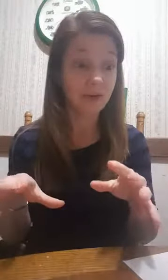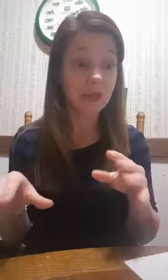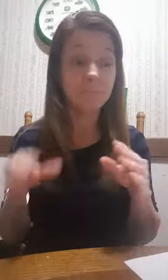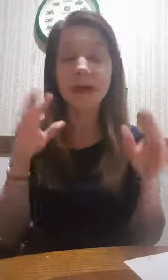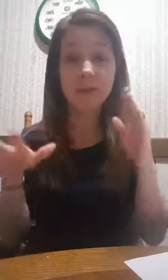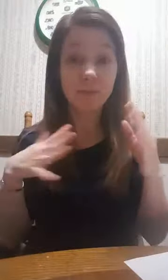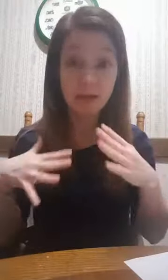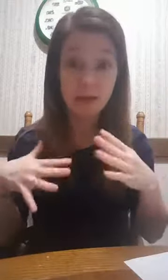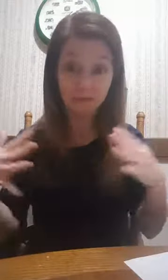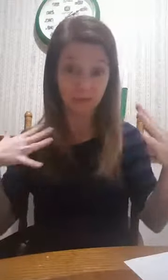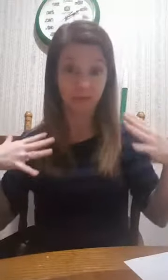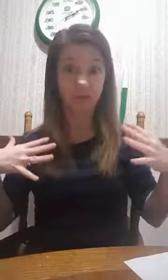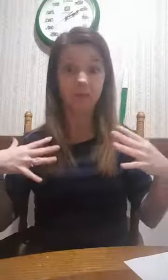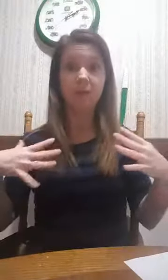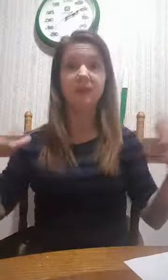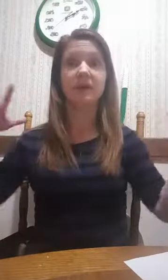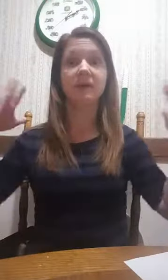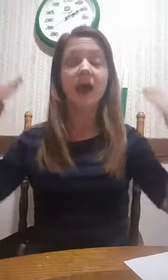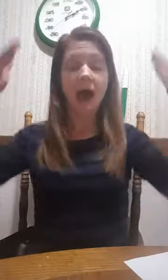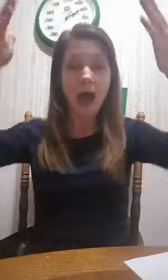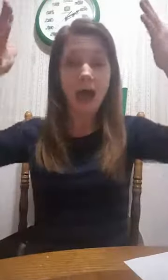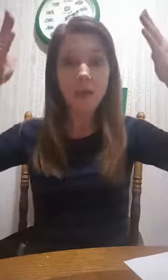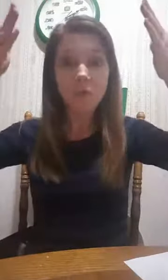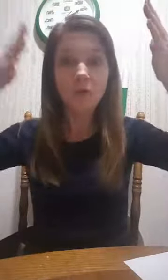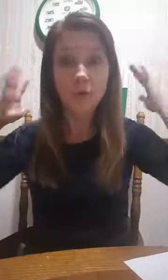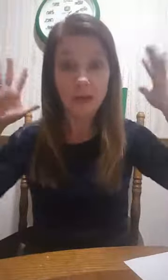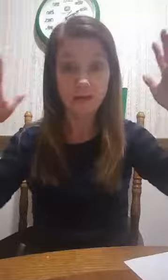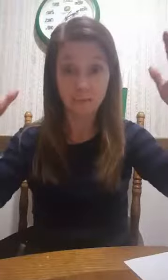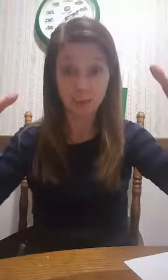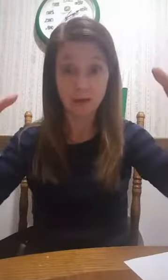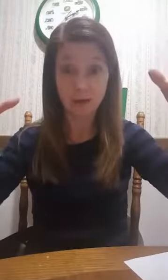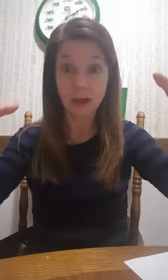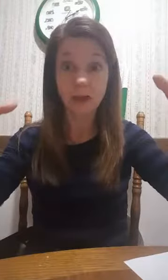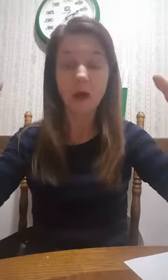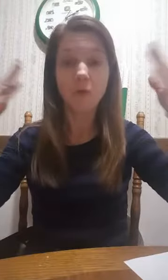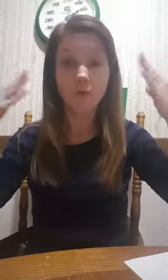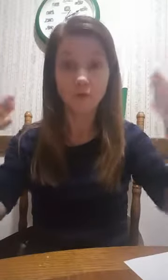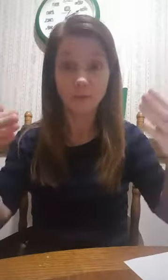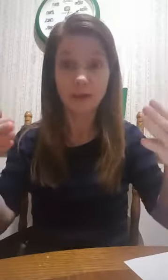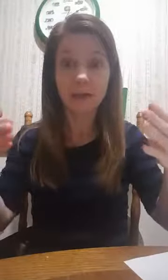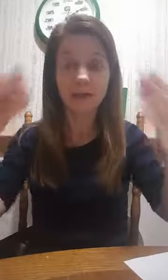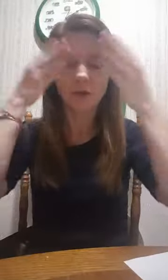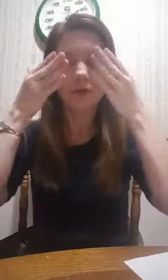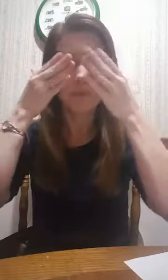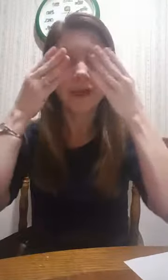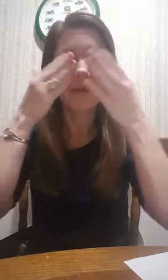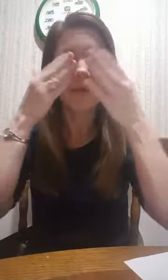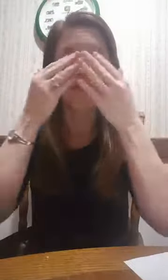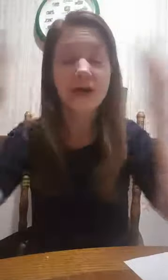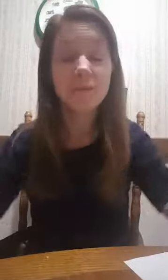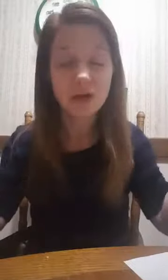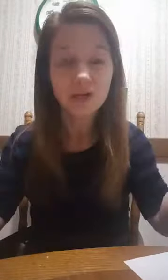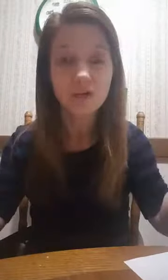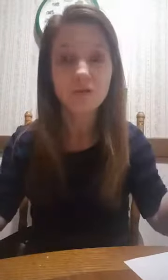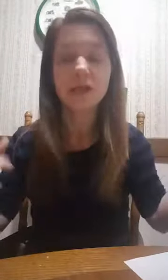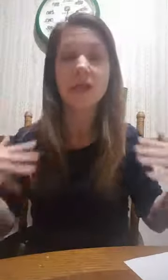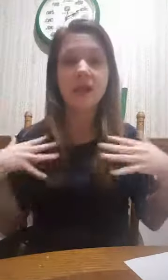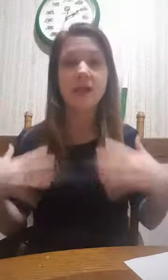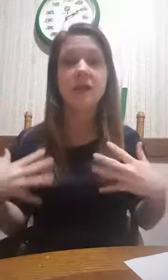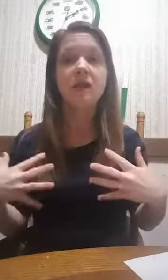okay. My husband and I have this disagreement because I will go like, when we're at night, I will go to a red light and I'll close my eyes and I'll tell him when it turns green. And he,